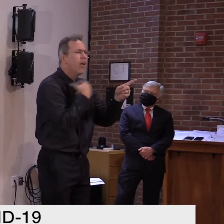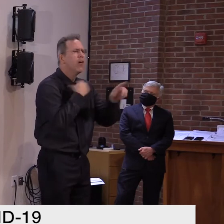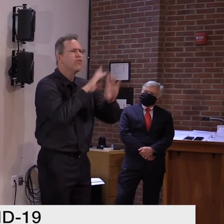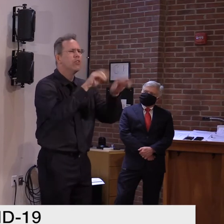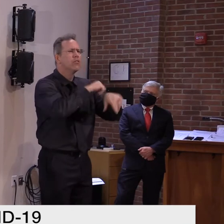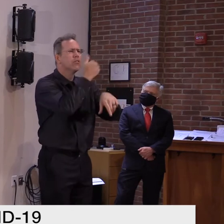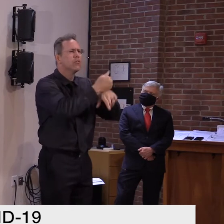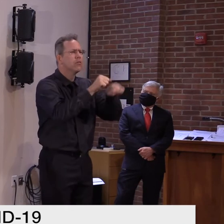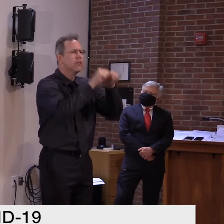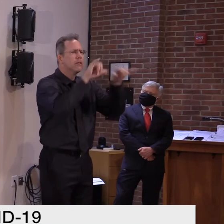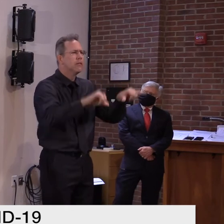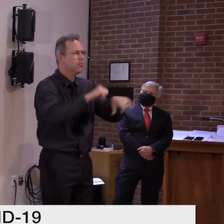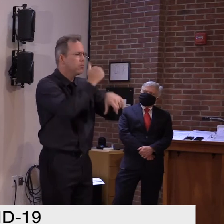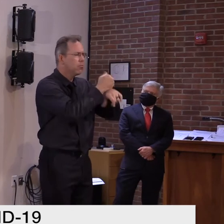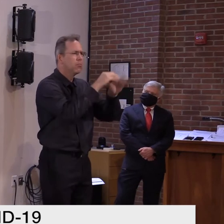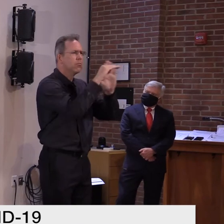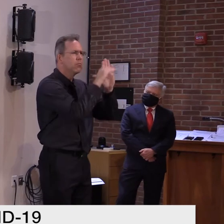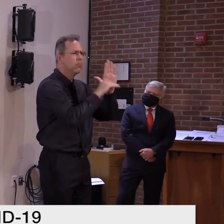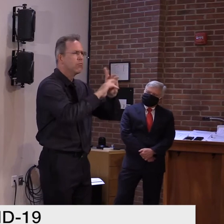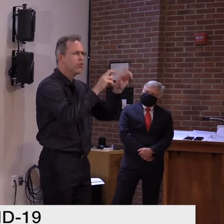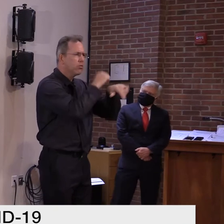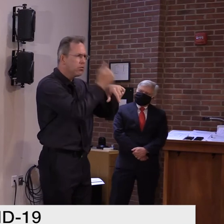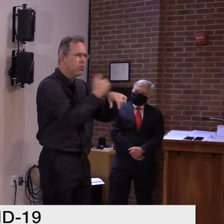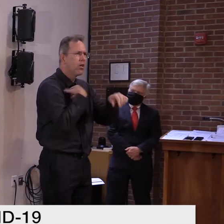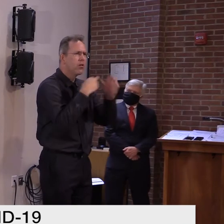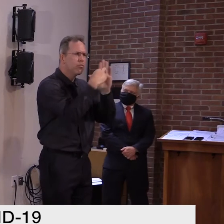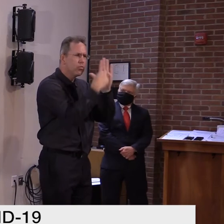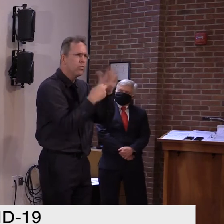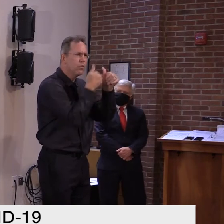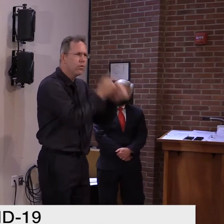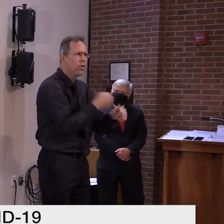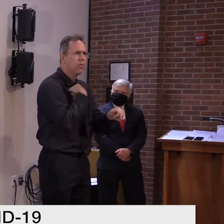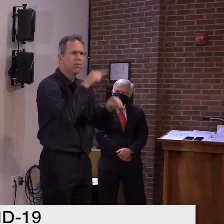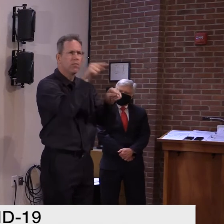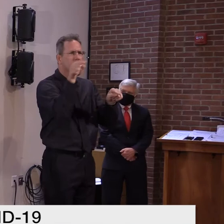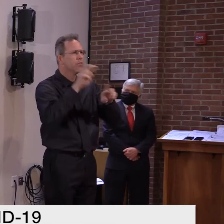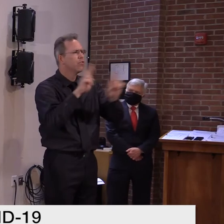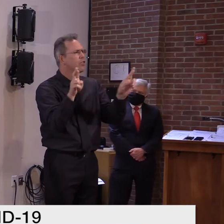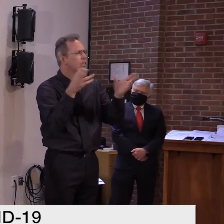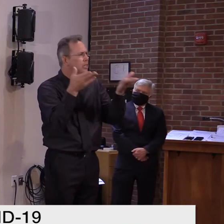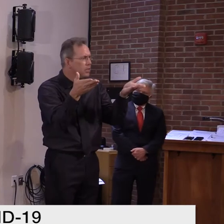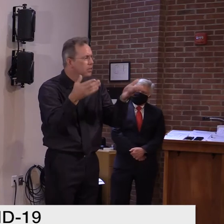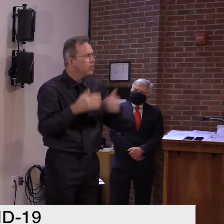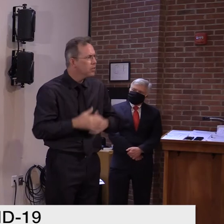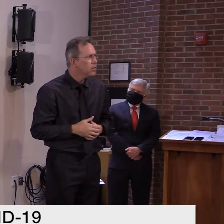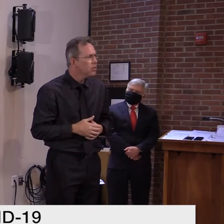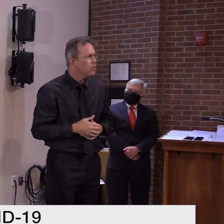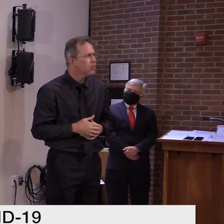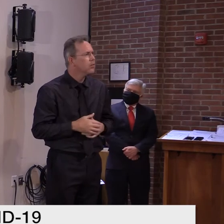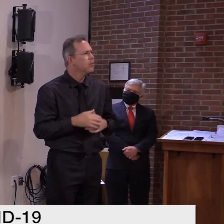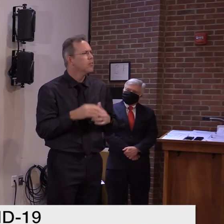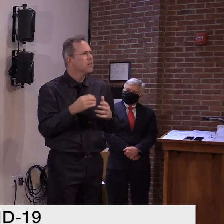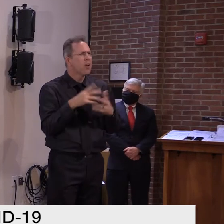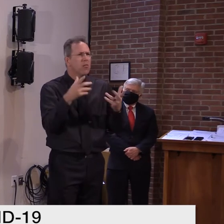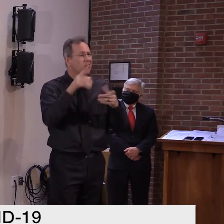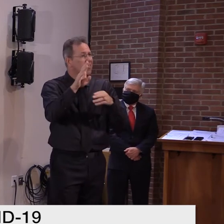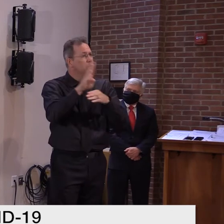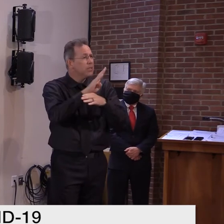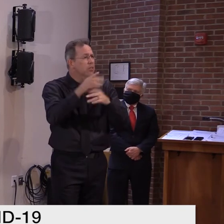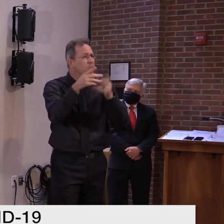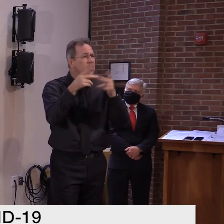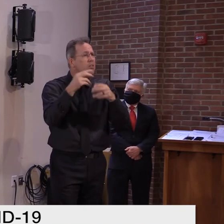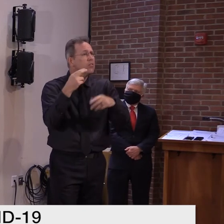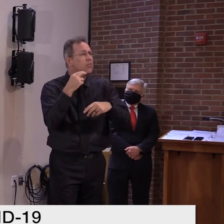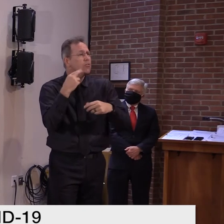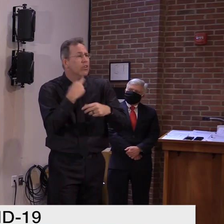their guidelines in place there, there isn't much for, you know, the interactions with your, with your neighbor. So I would, uh,